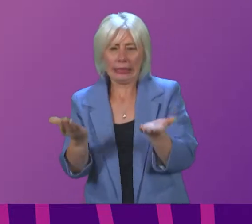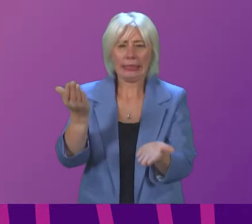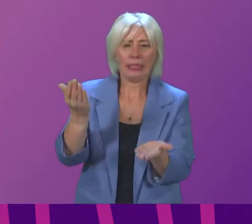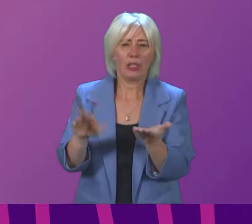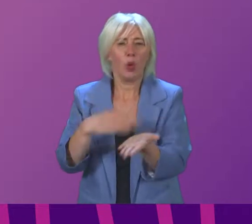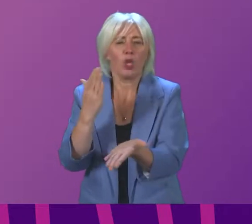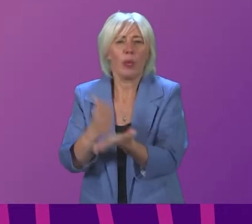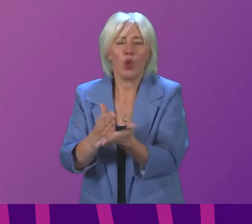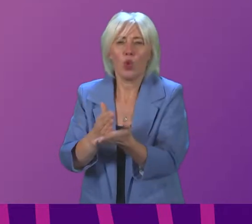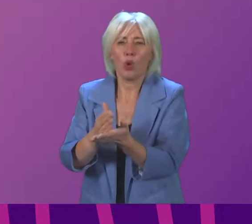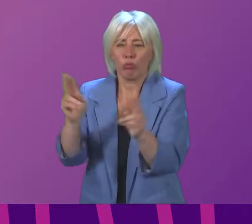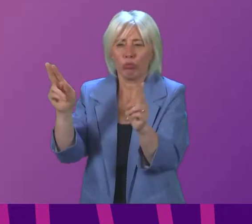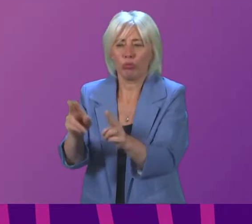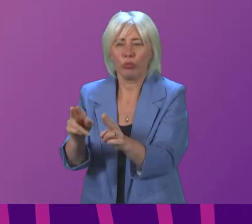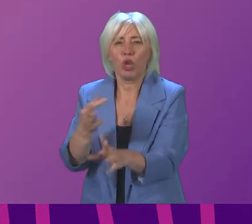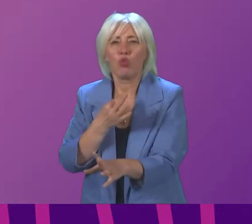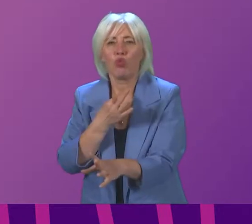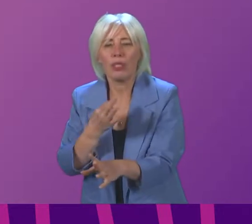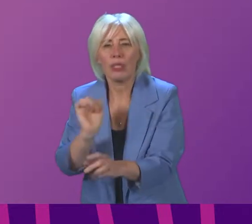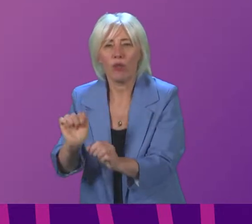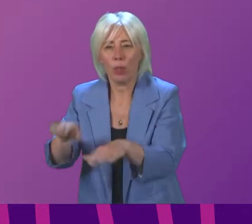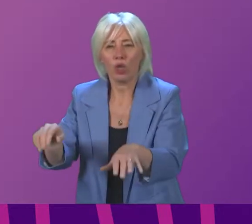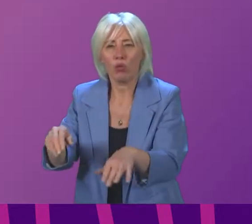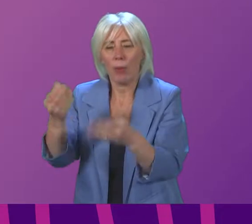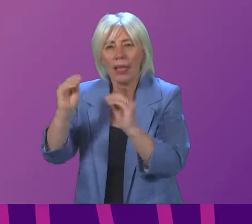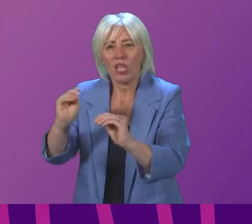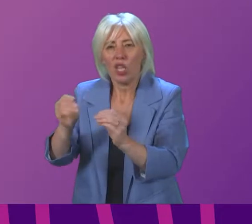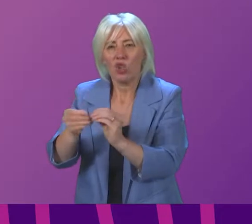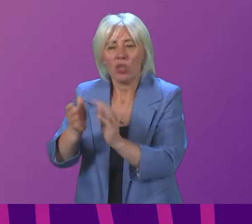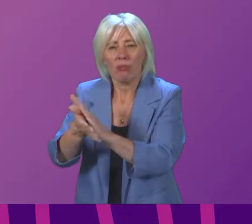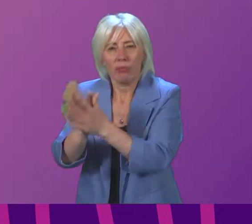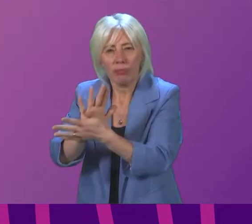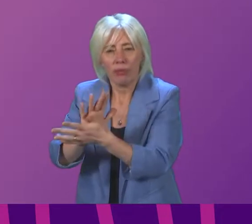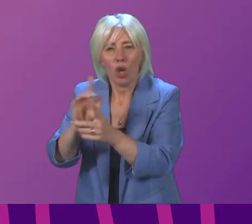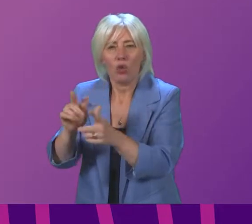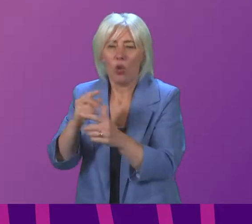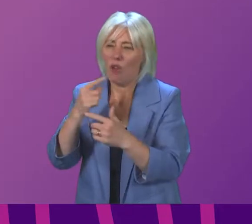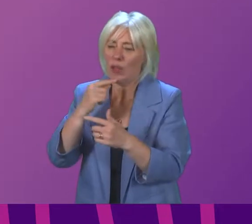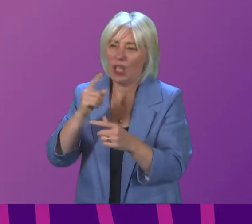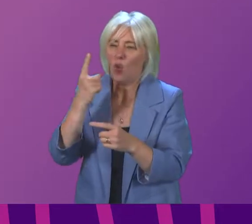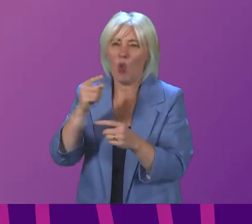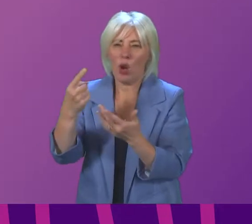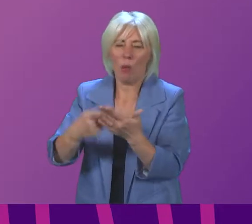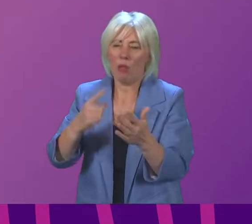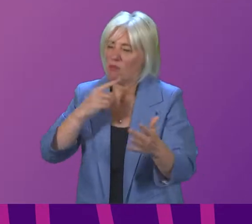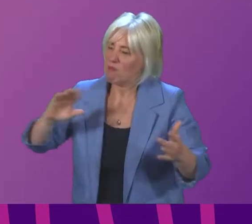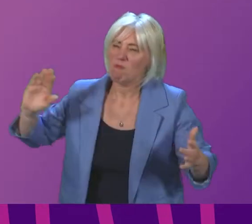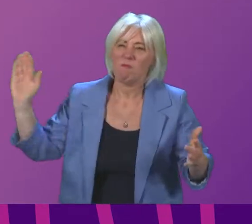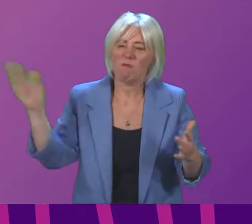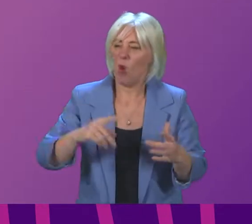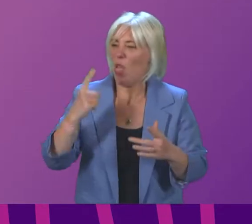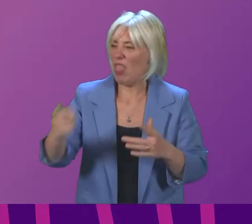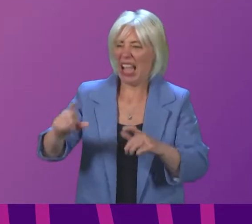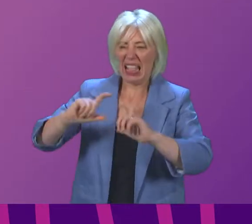to minimise the risk of children's education being disrupted so if we have a blanket self-isolation policy for a whole